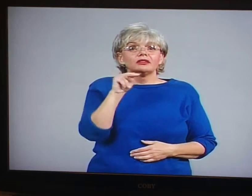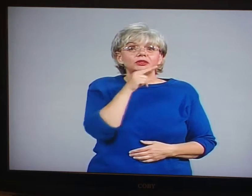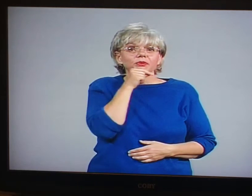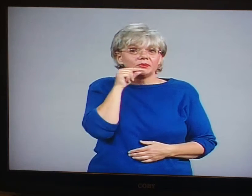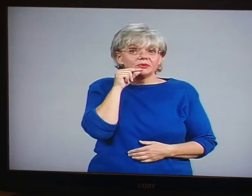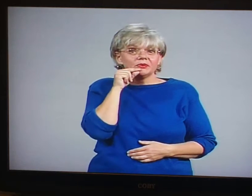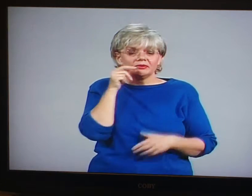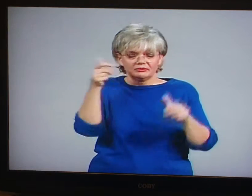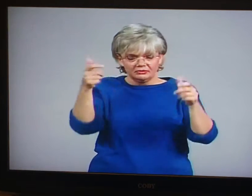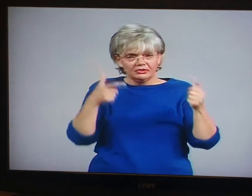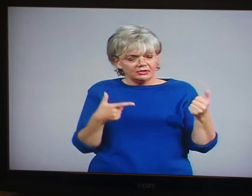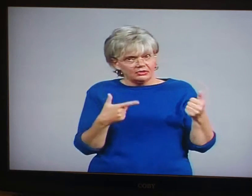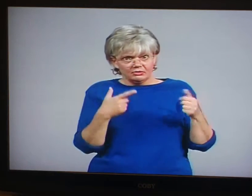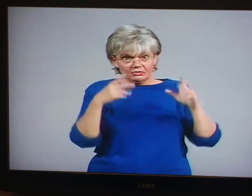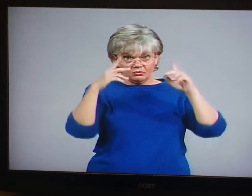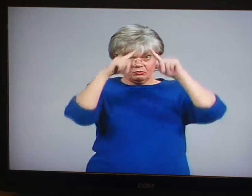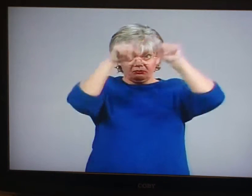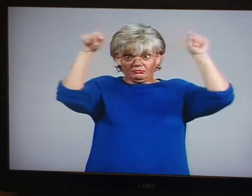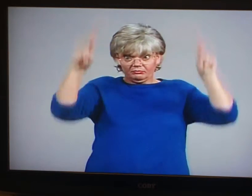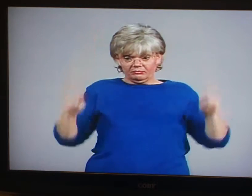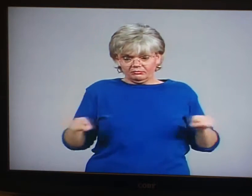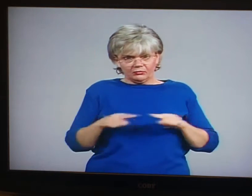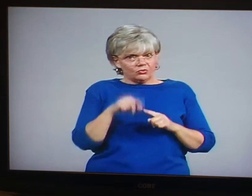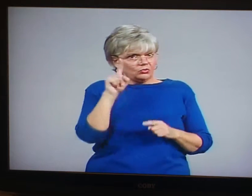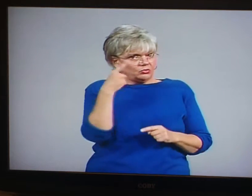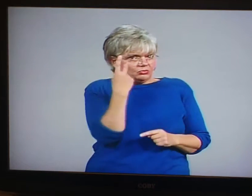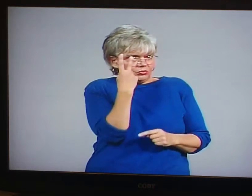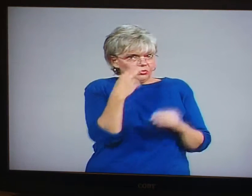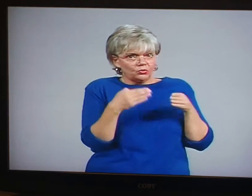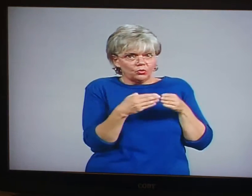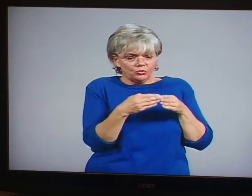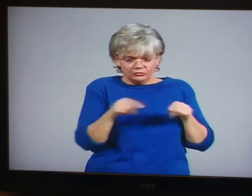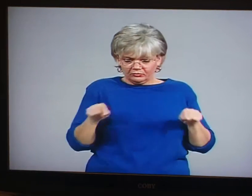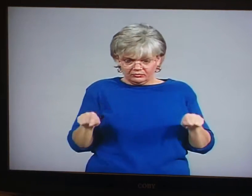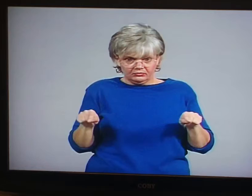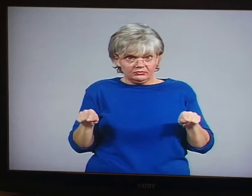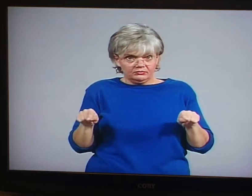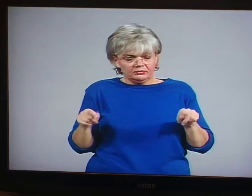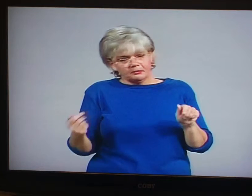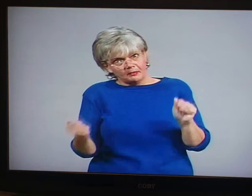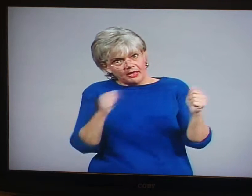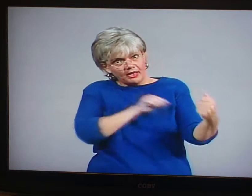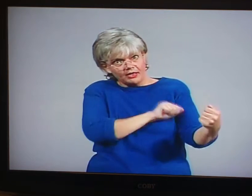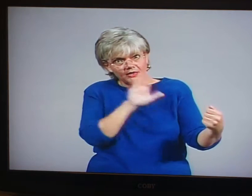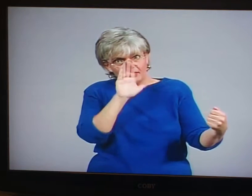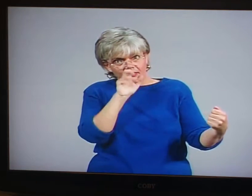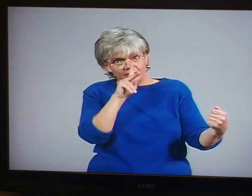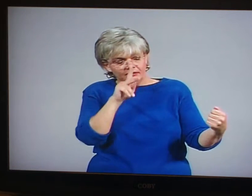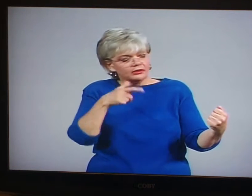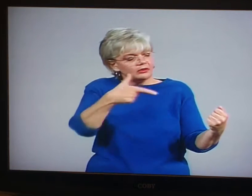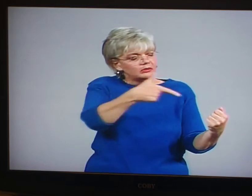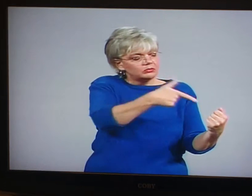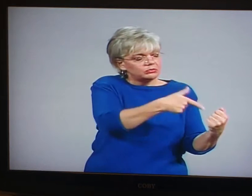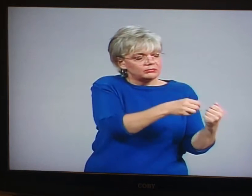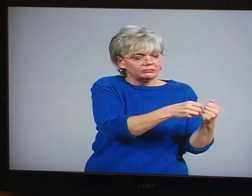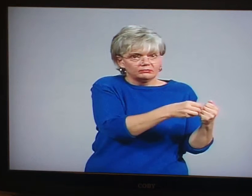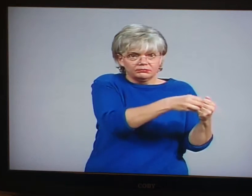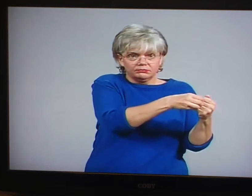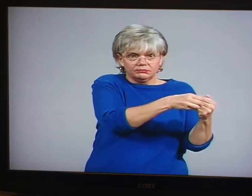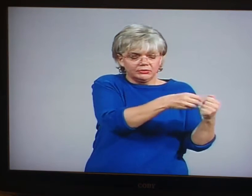over so just take a glue gun maybe just one or two corners turn it over side